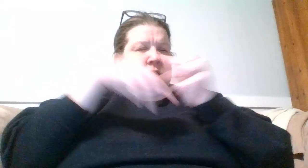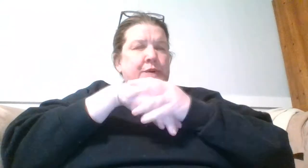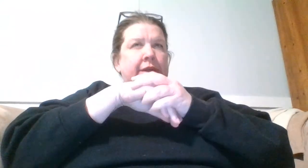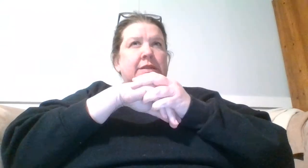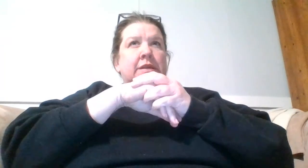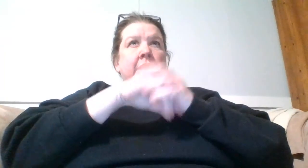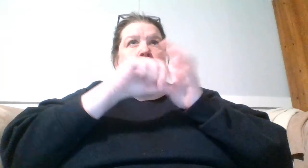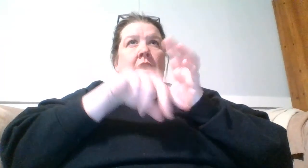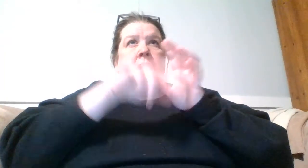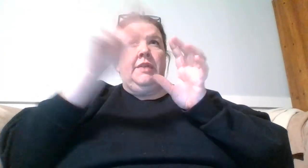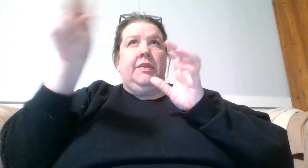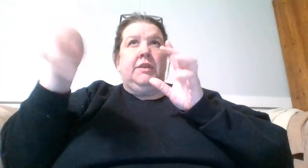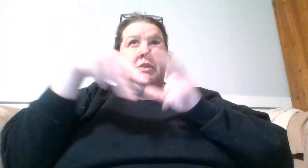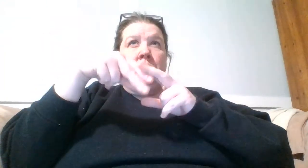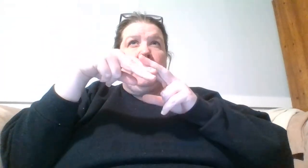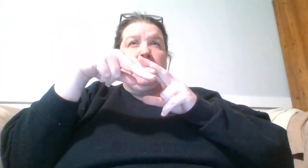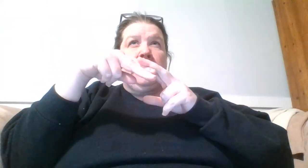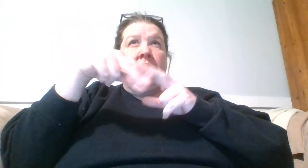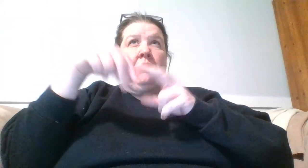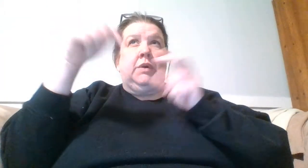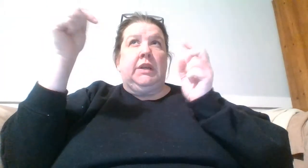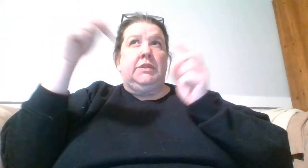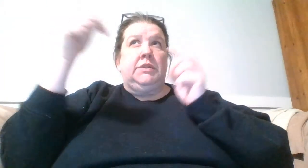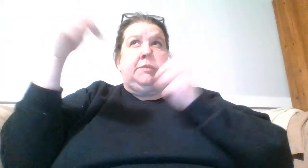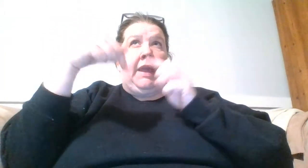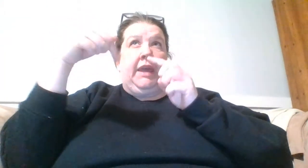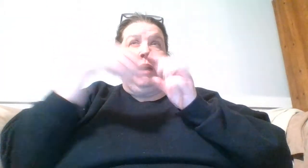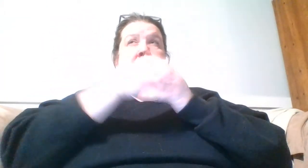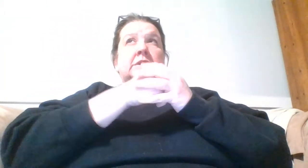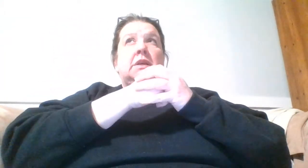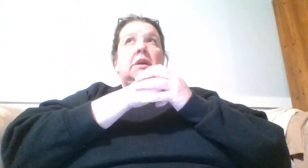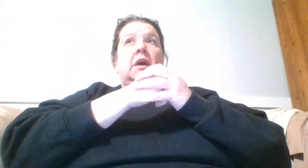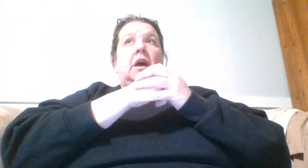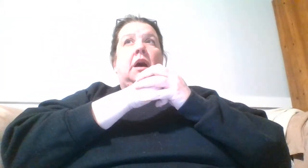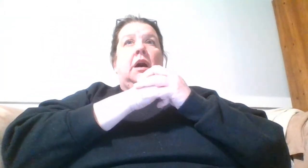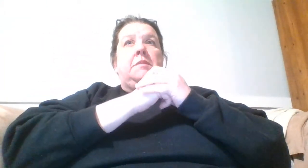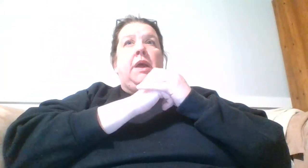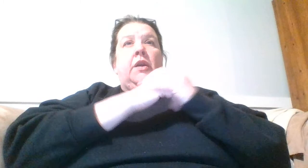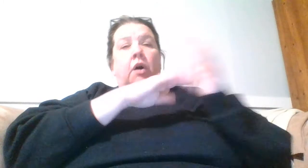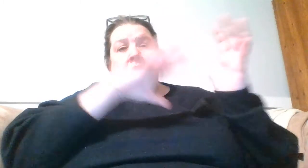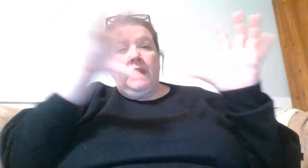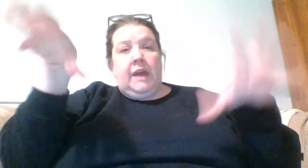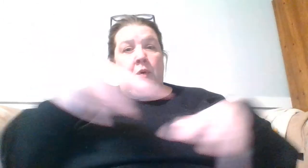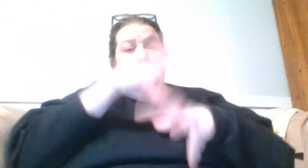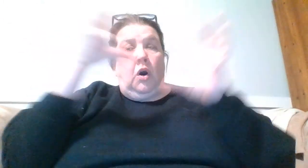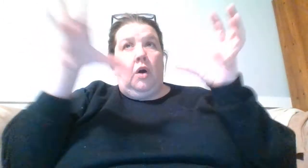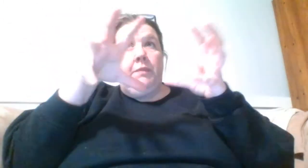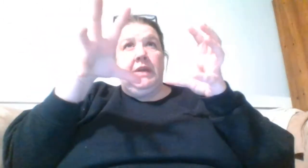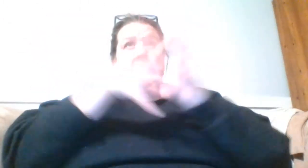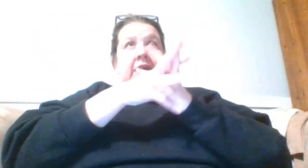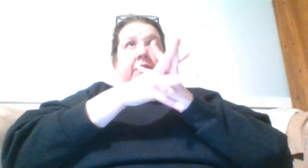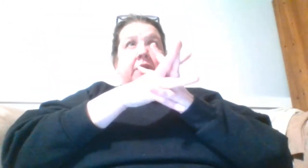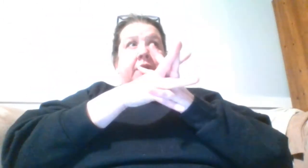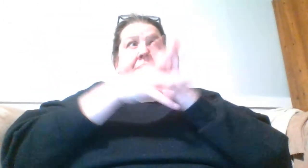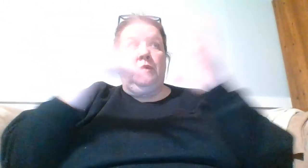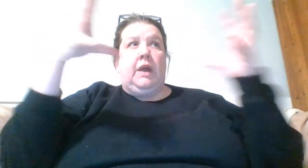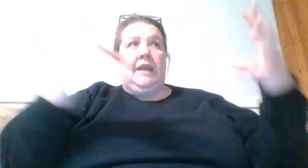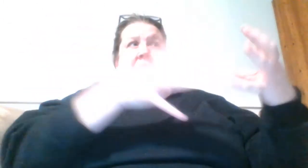joints and then two weeks later, we're going to do my hips. Um, and hopefully that will calm things down enough where I can